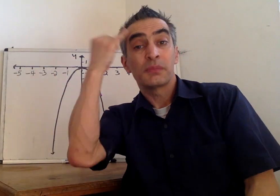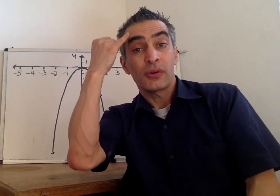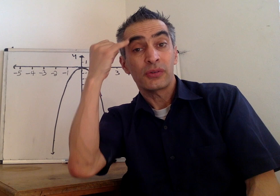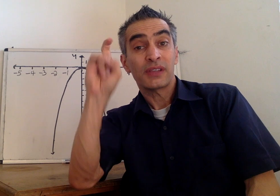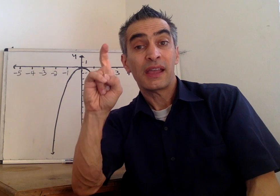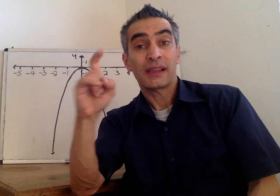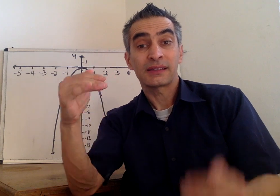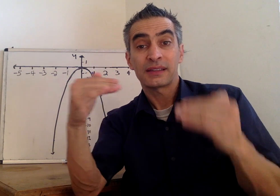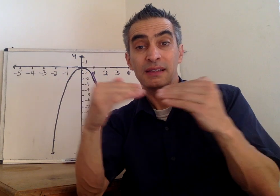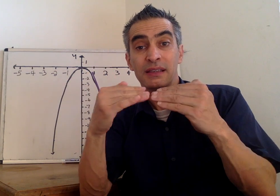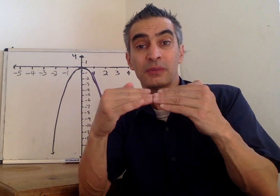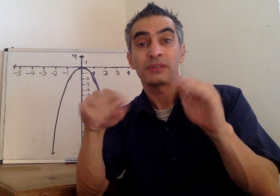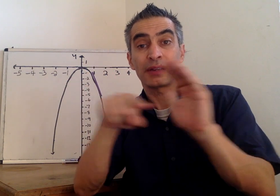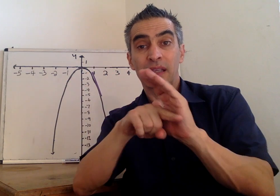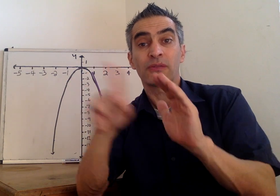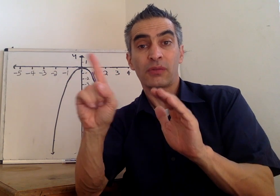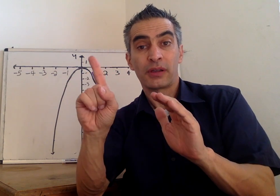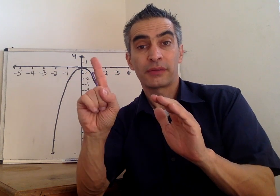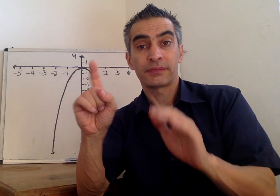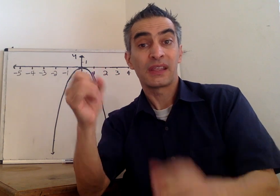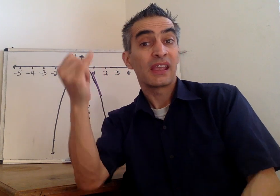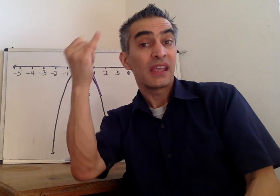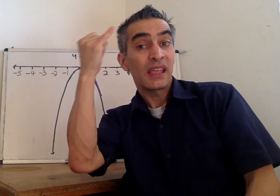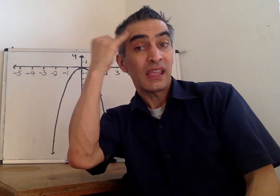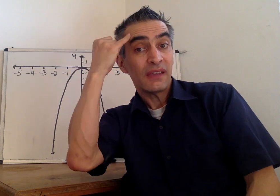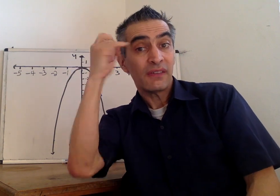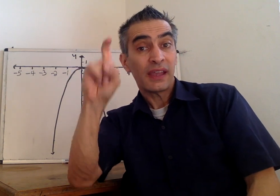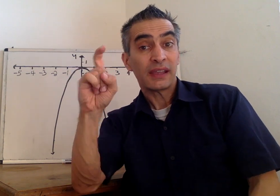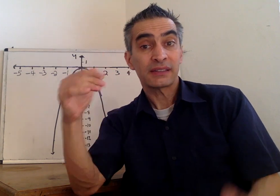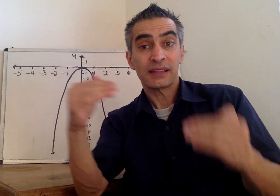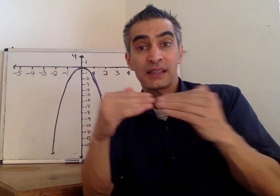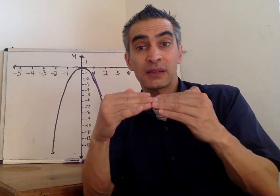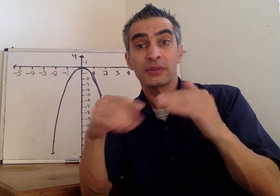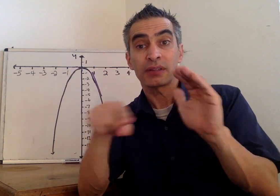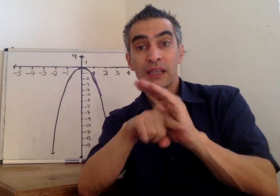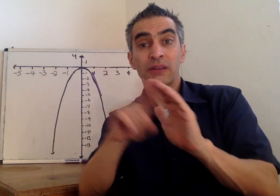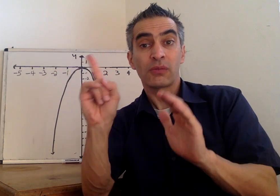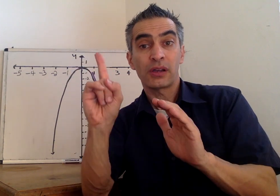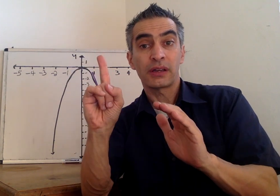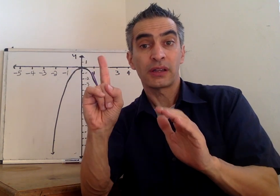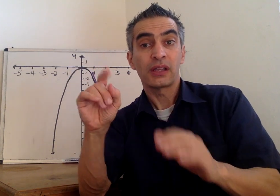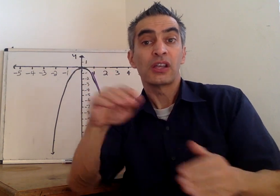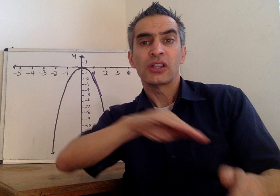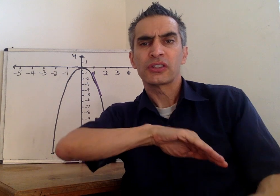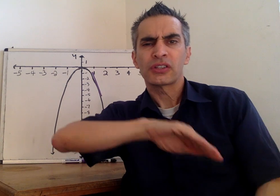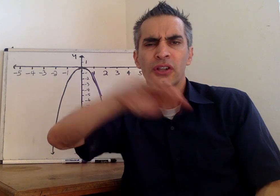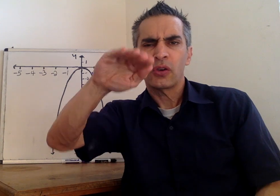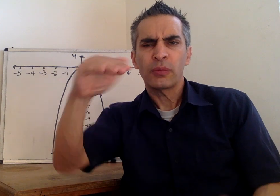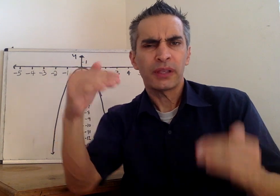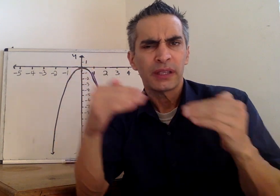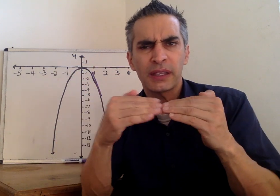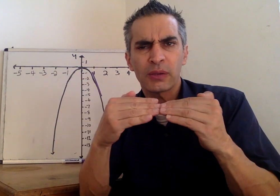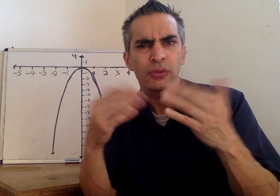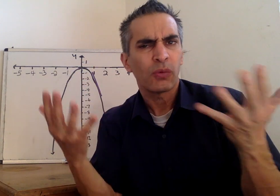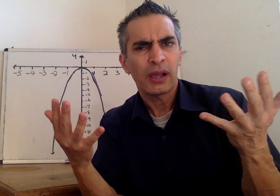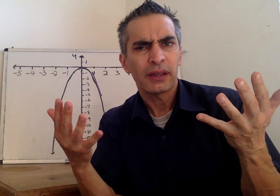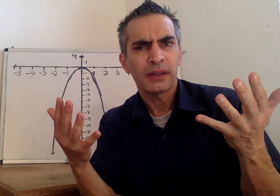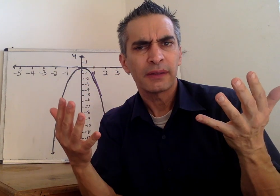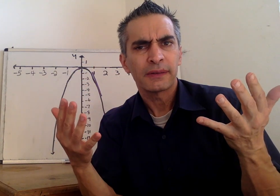suppose x equals negative 1. If x equals negative 1, what is the slope equal